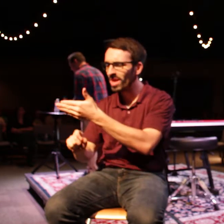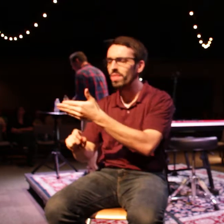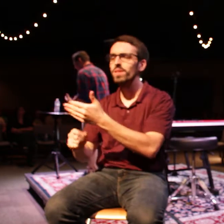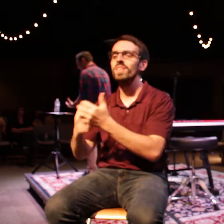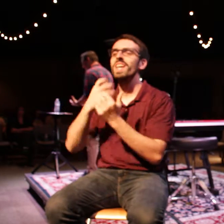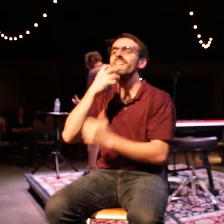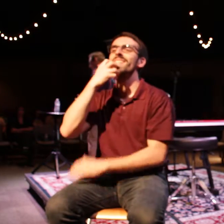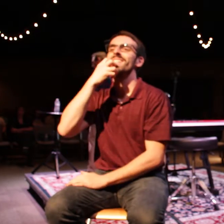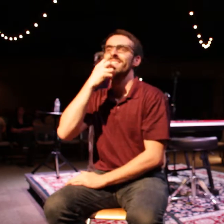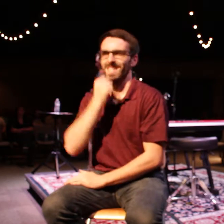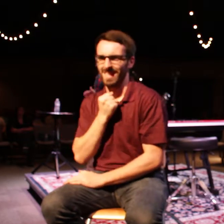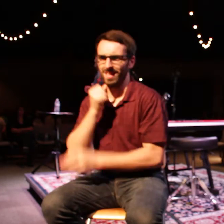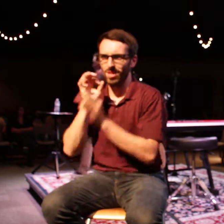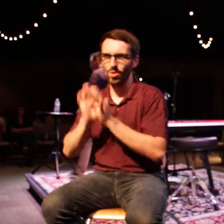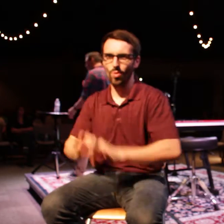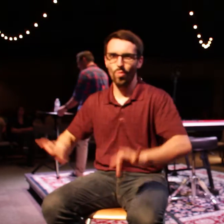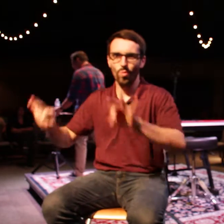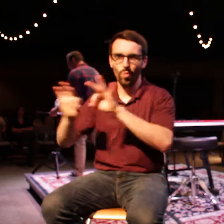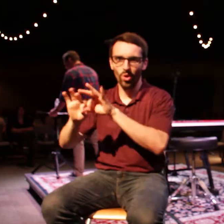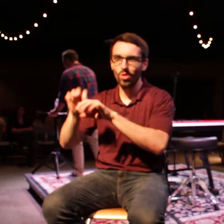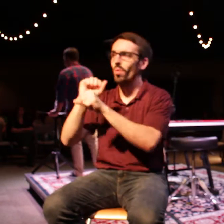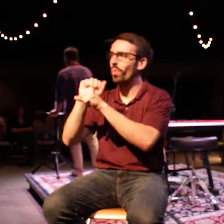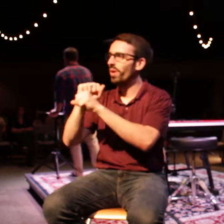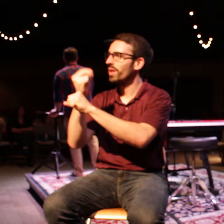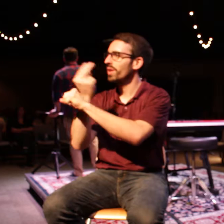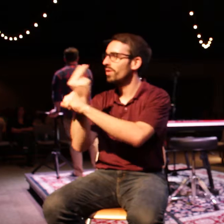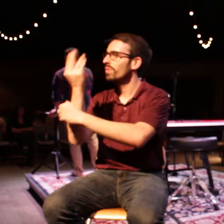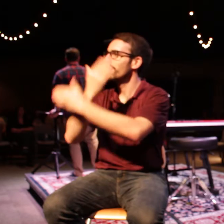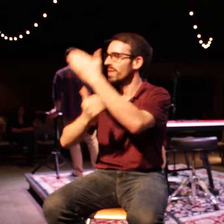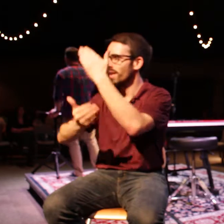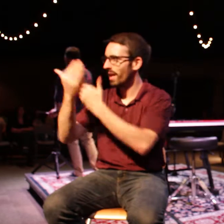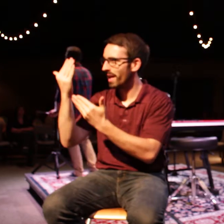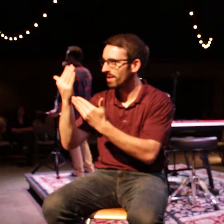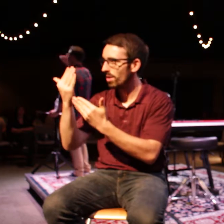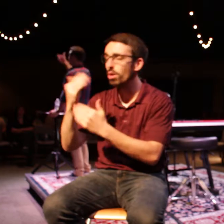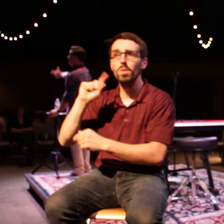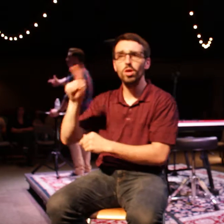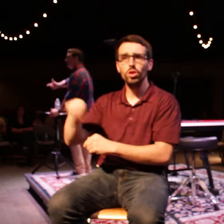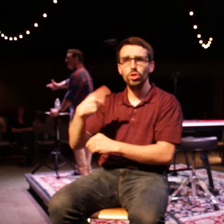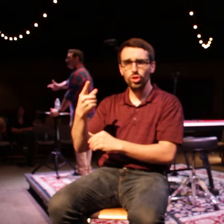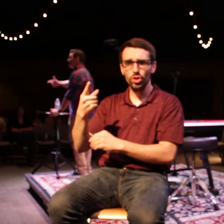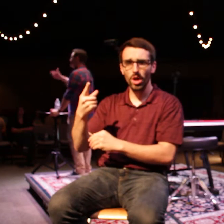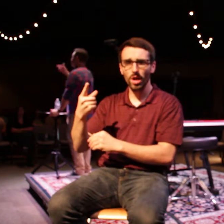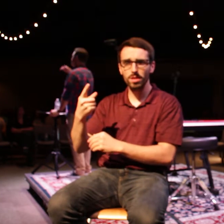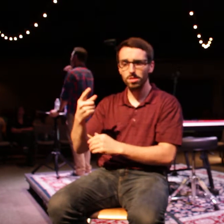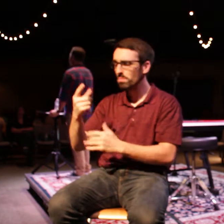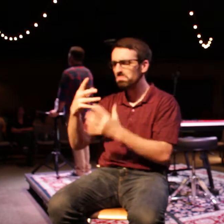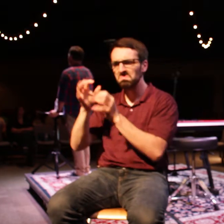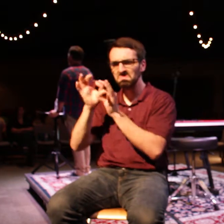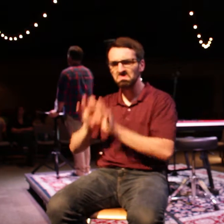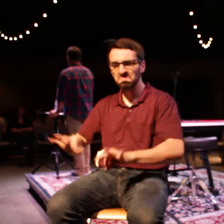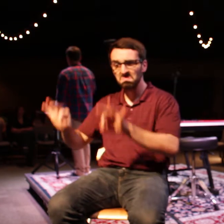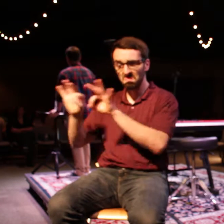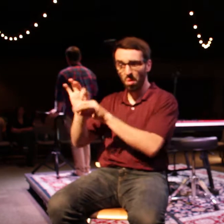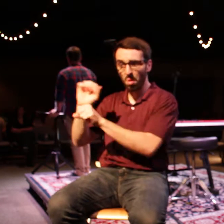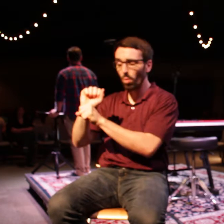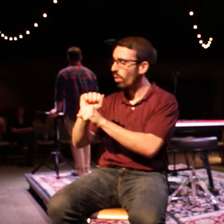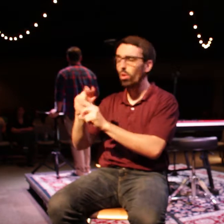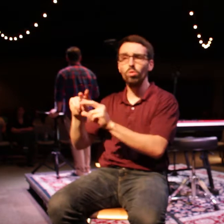a living. But he doesn't just affirm the dignity of work. What he goes a step further to do is he says, there's actually supposed to be something